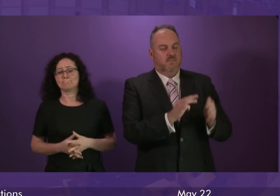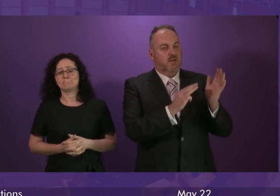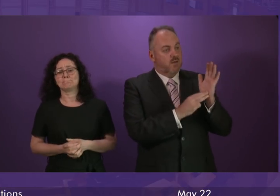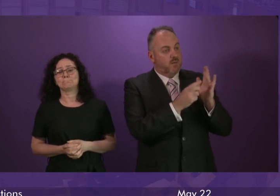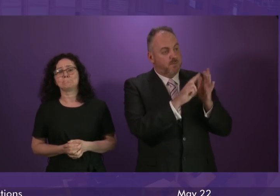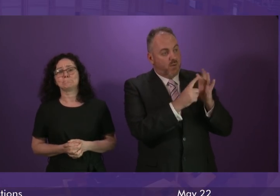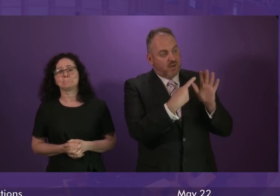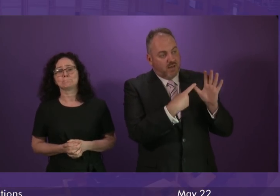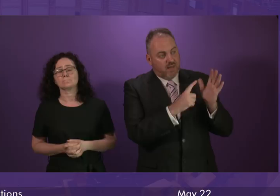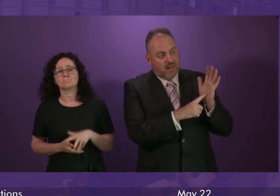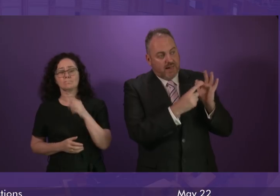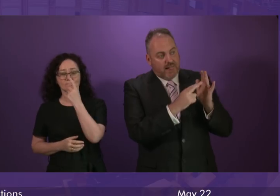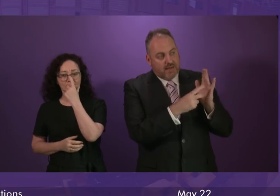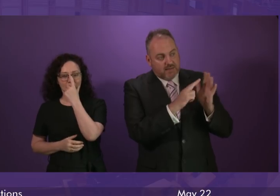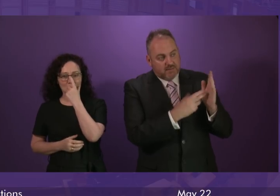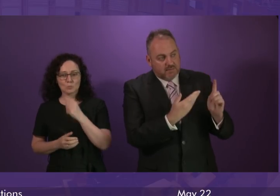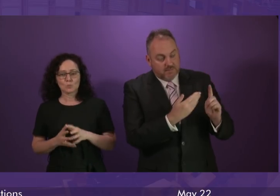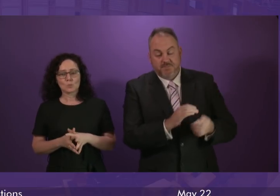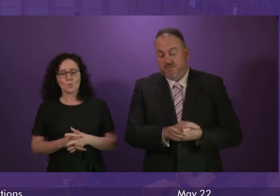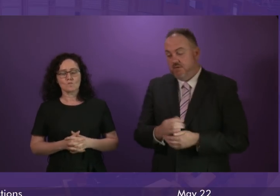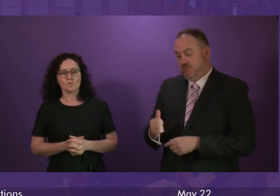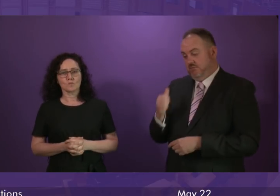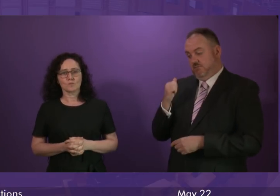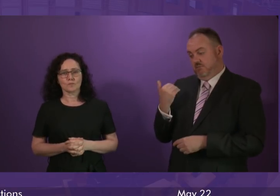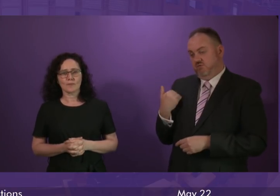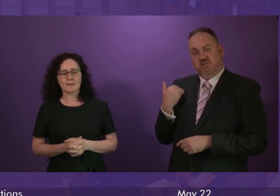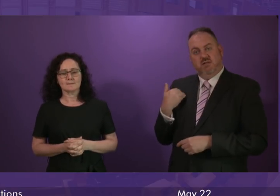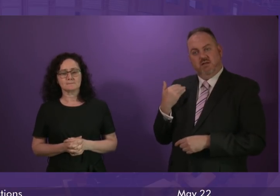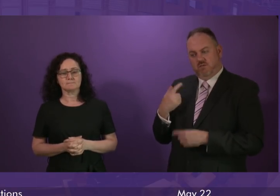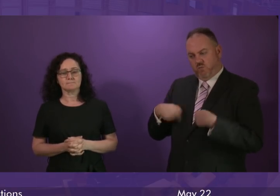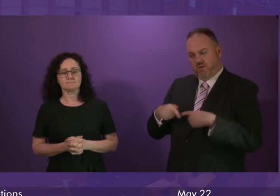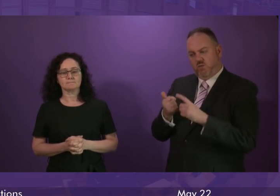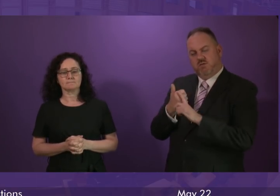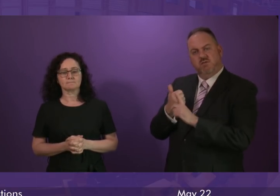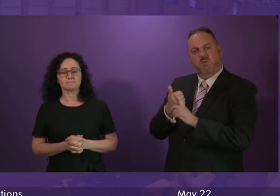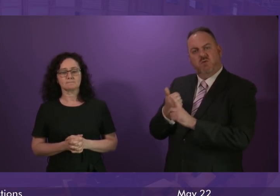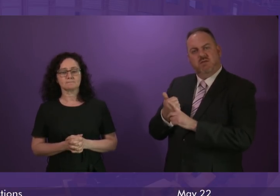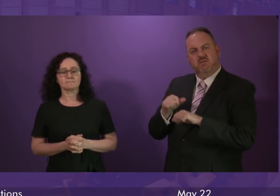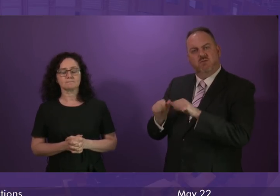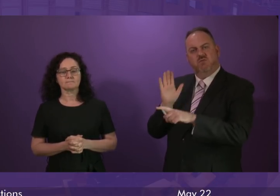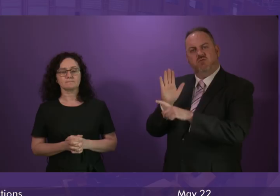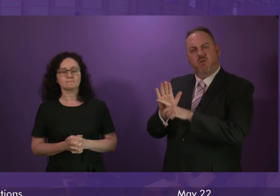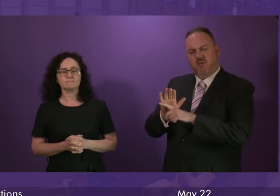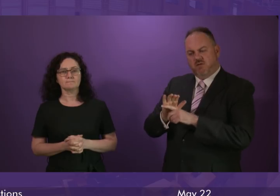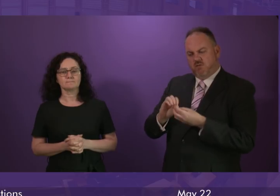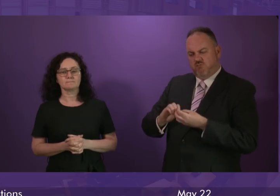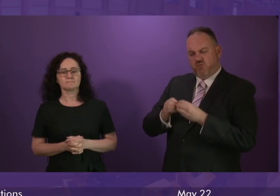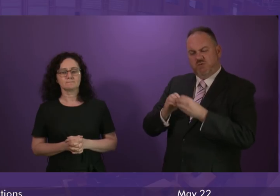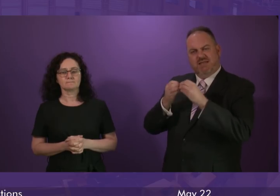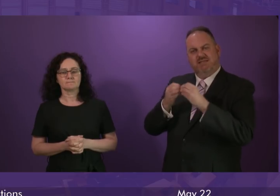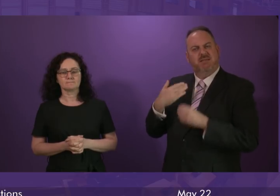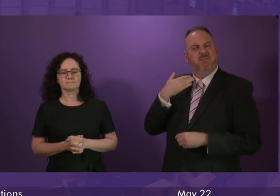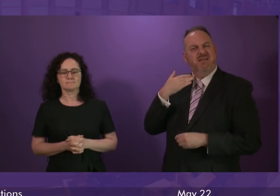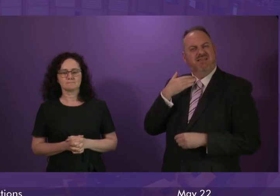Simpson. Monica Lennon. On Sunday, all opposition parties supported a campaign to stop processed meats containing nitrites from